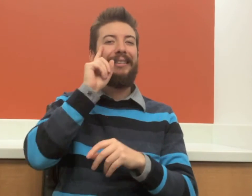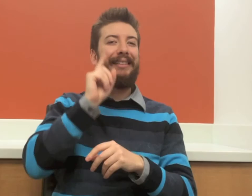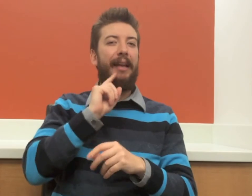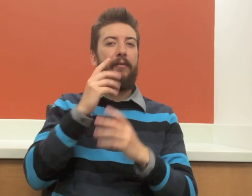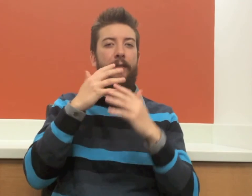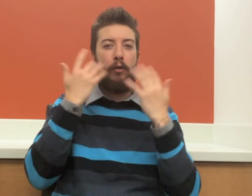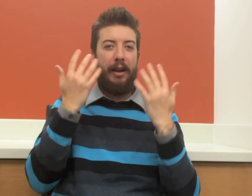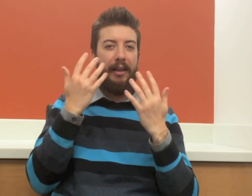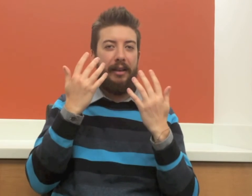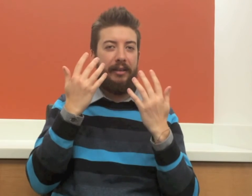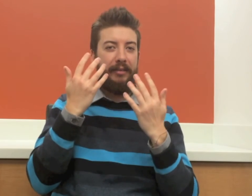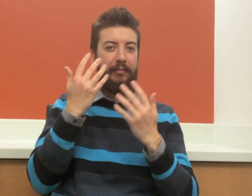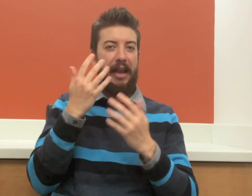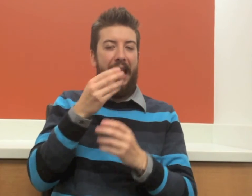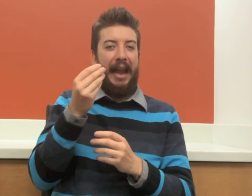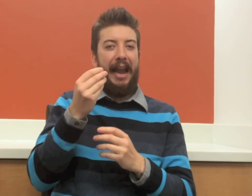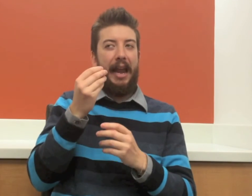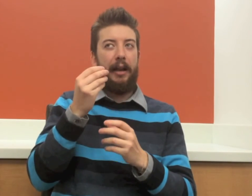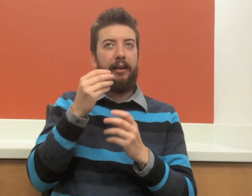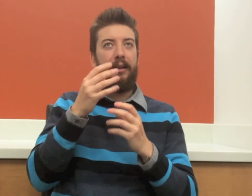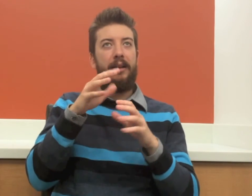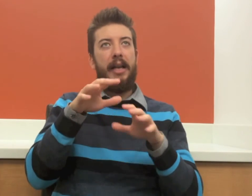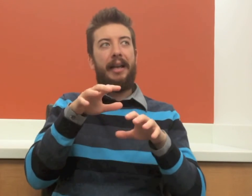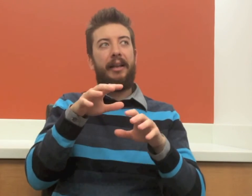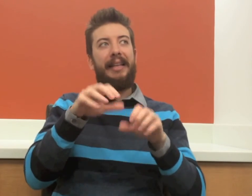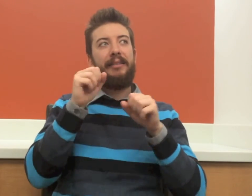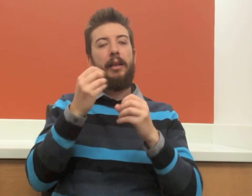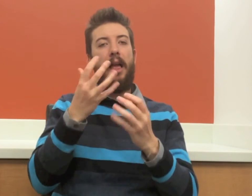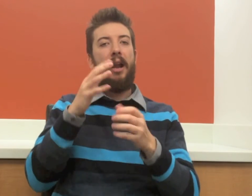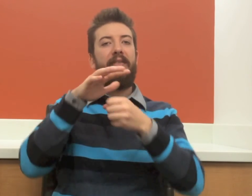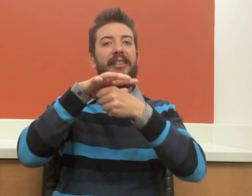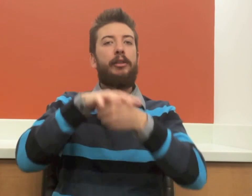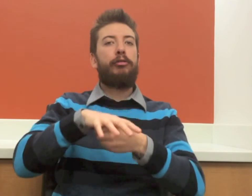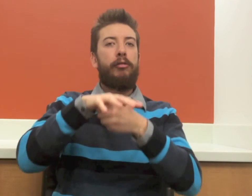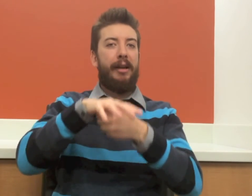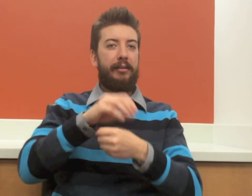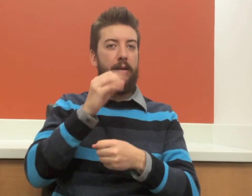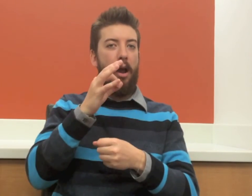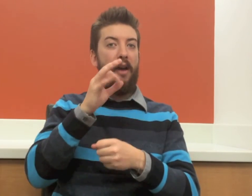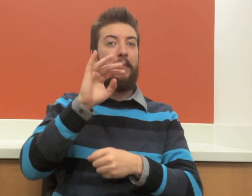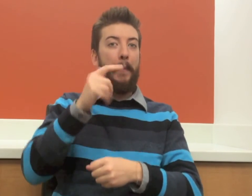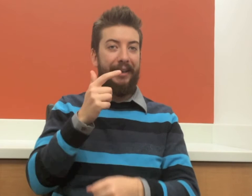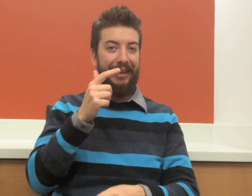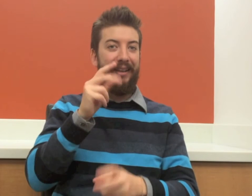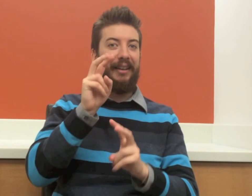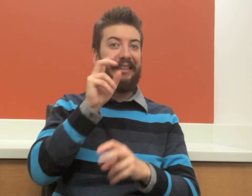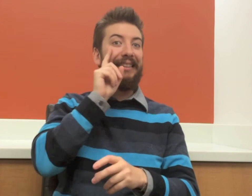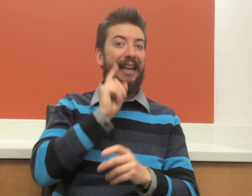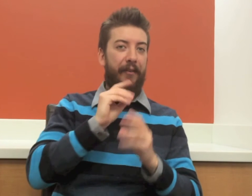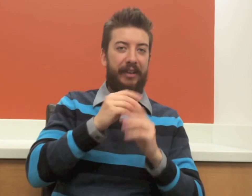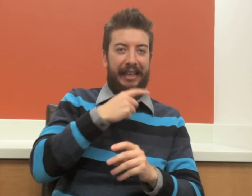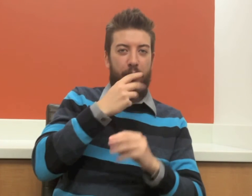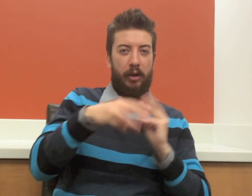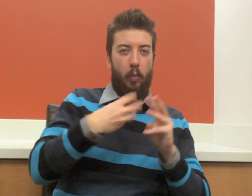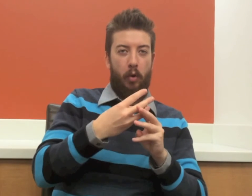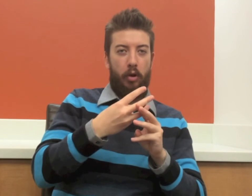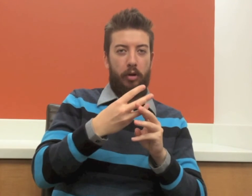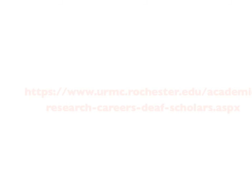Rochester is a very deaf-friendly community and it takes off a lot of the stress of being deaf in a hearing world. the